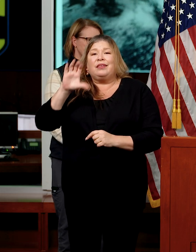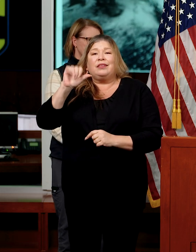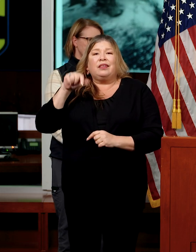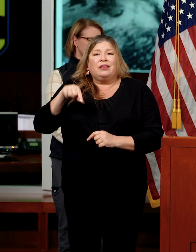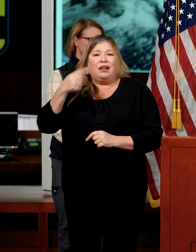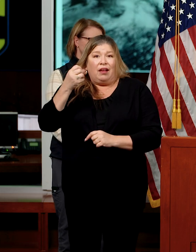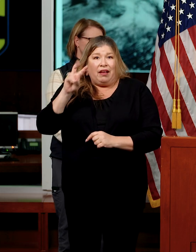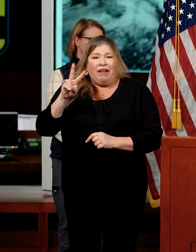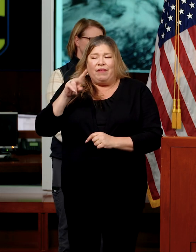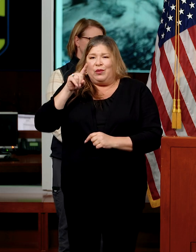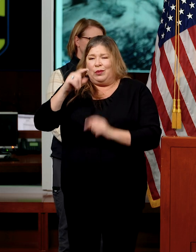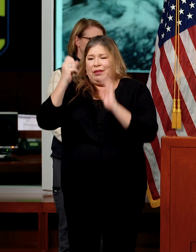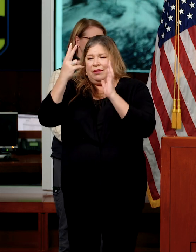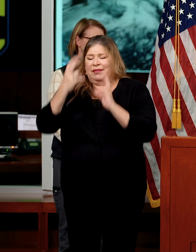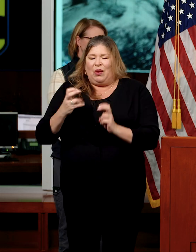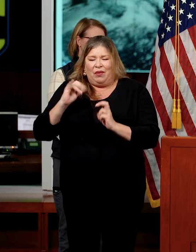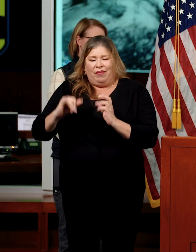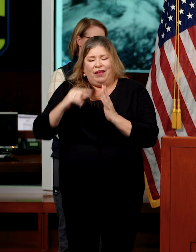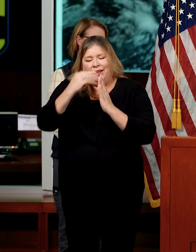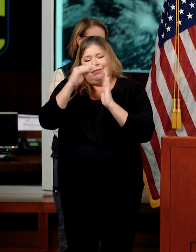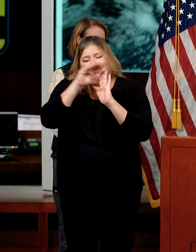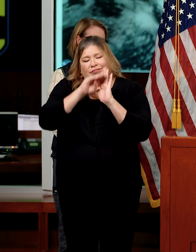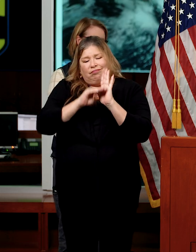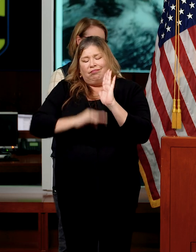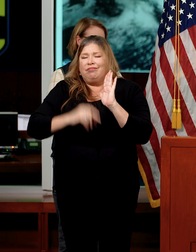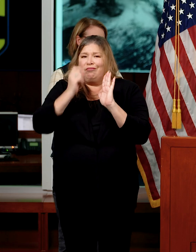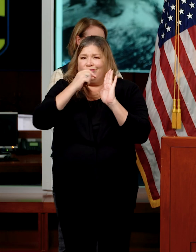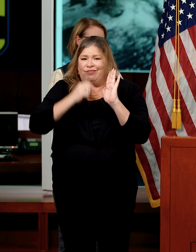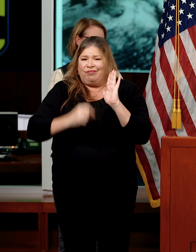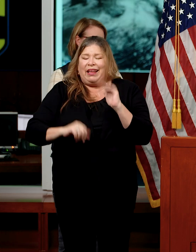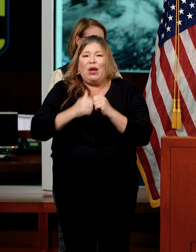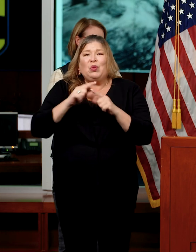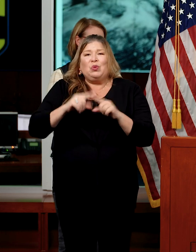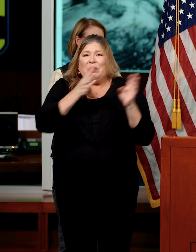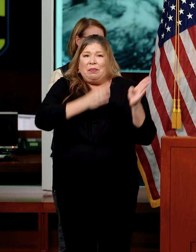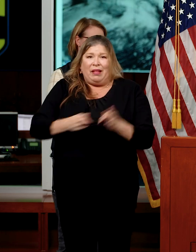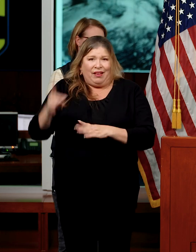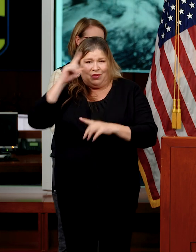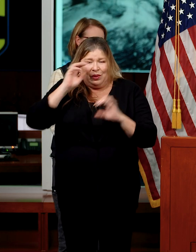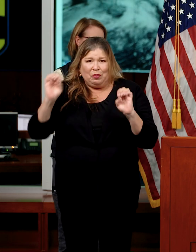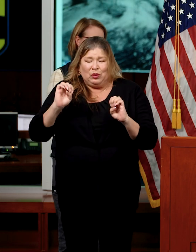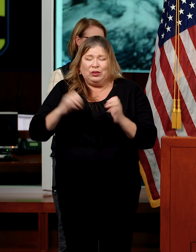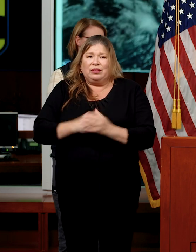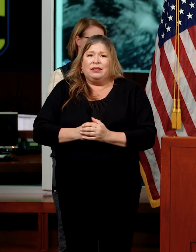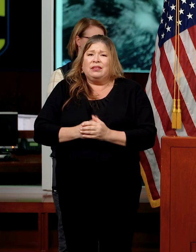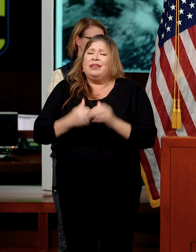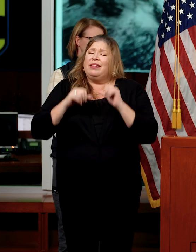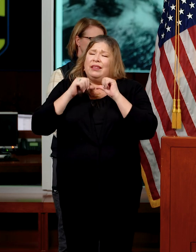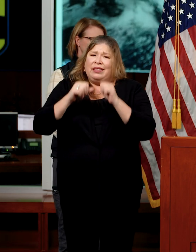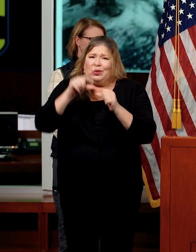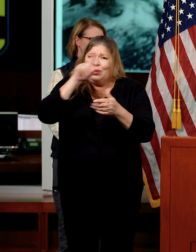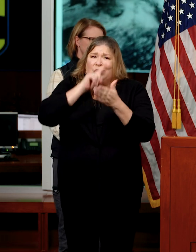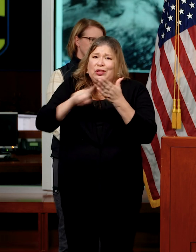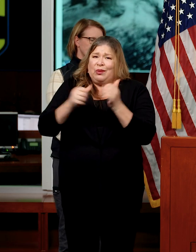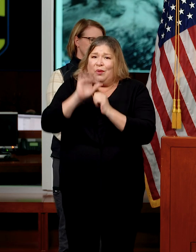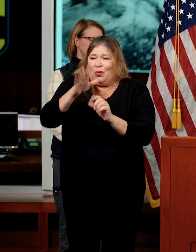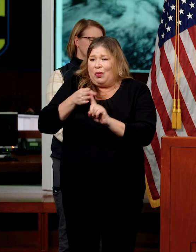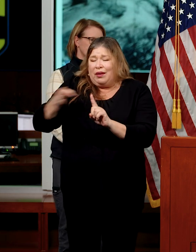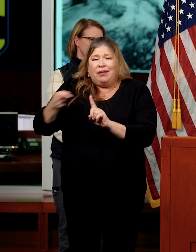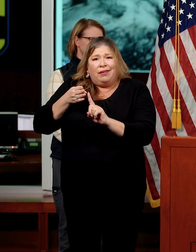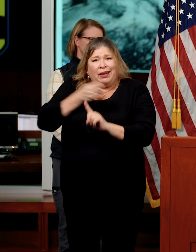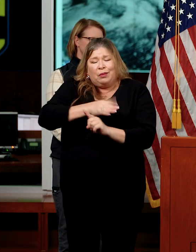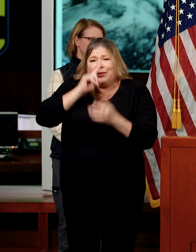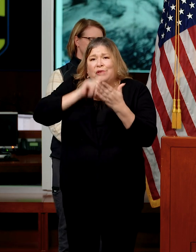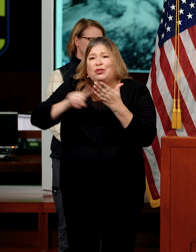your template for personal emergency planning. Please continue to check on your neighbors, connect with the older